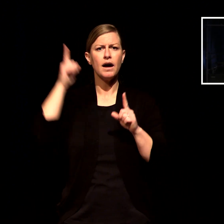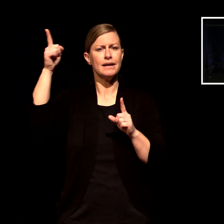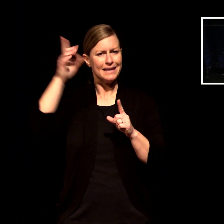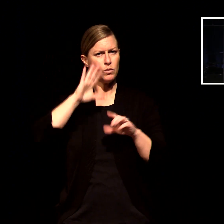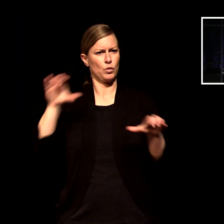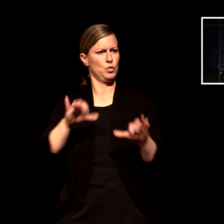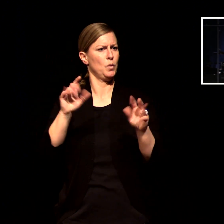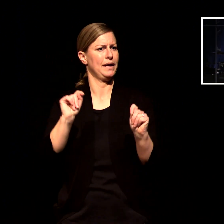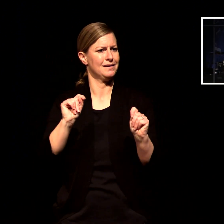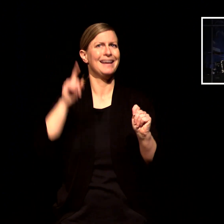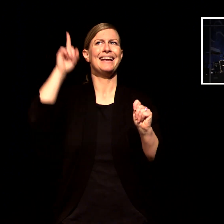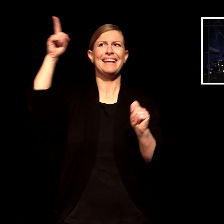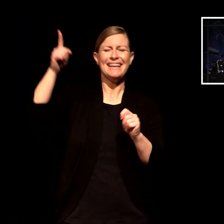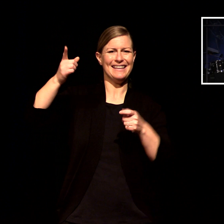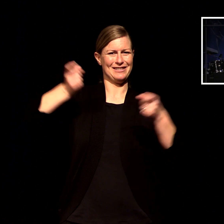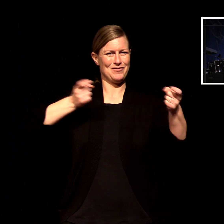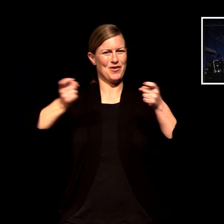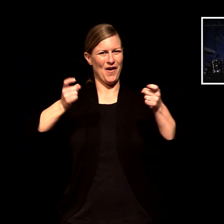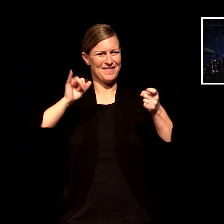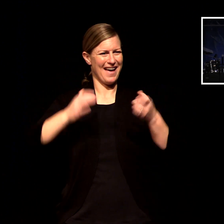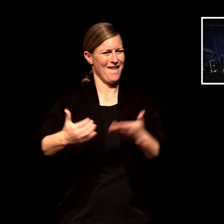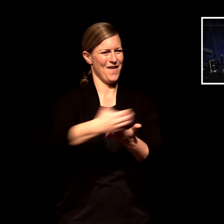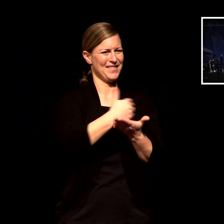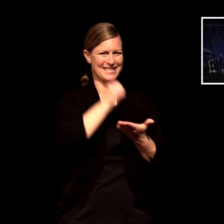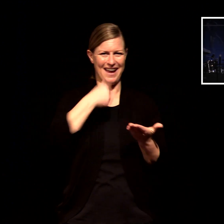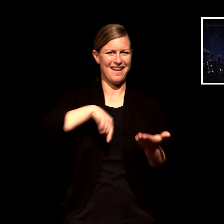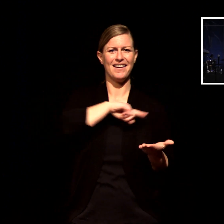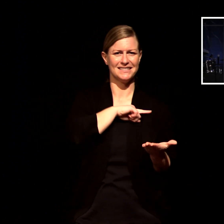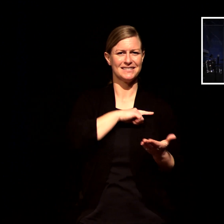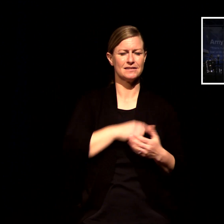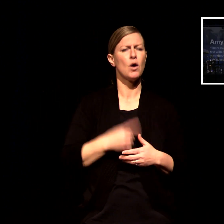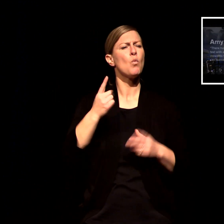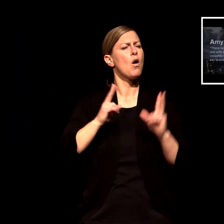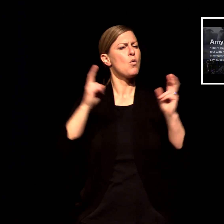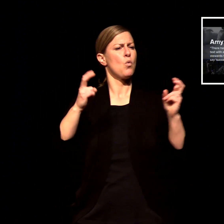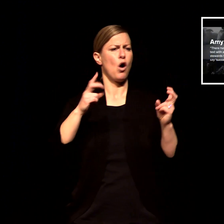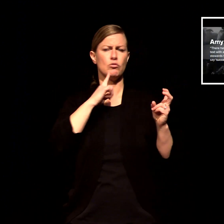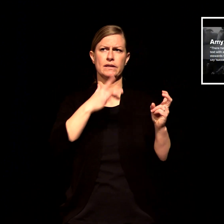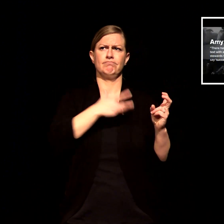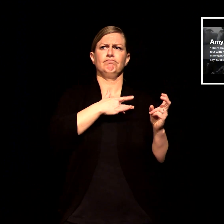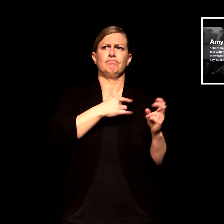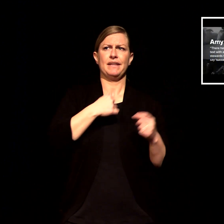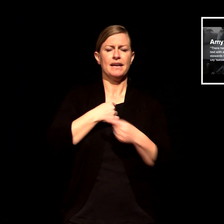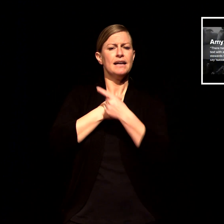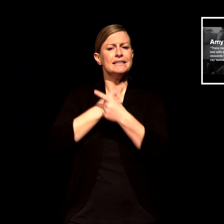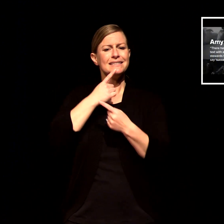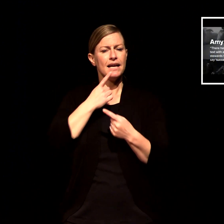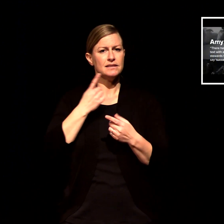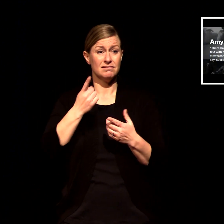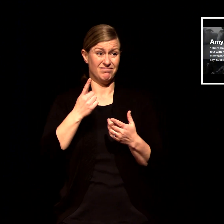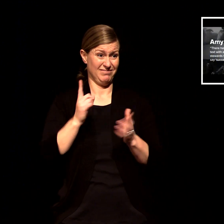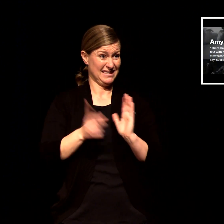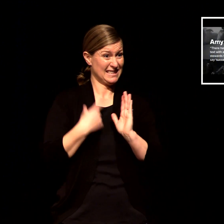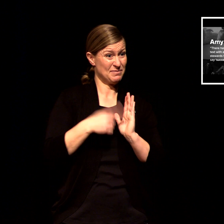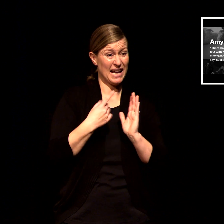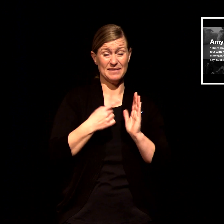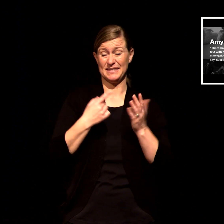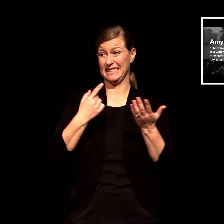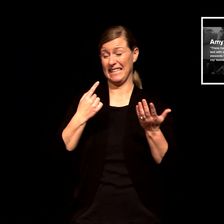and this quote just resonated with me she said there have been times of late when i've had to hold on to one text with all my might first corinthians